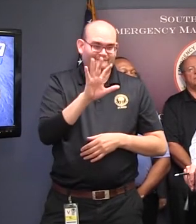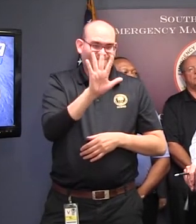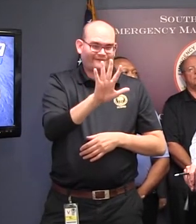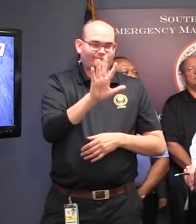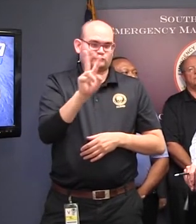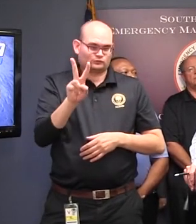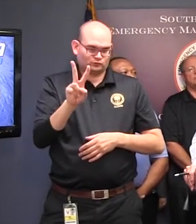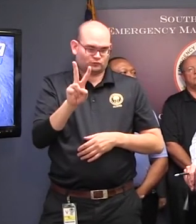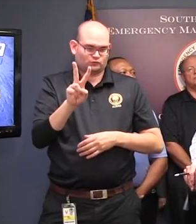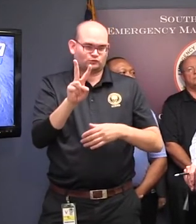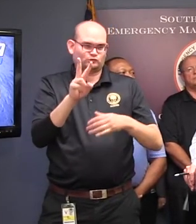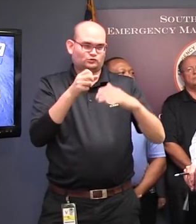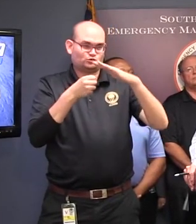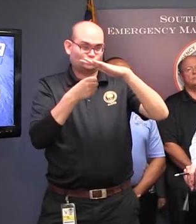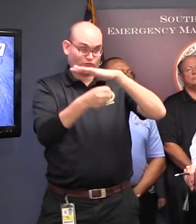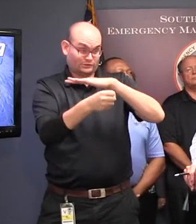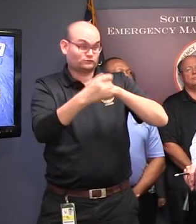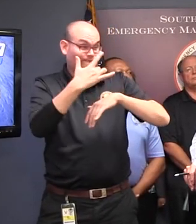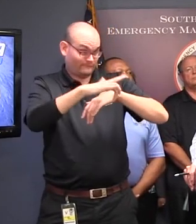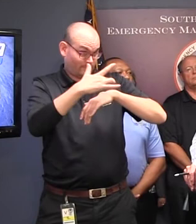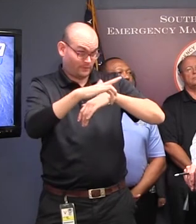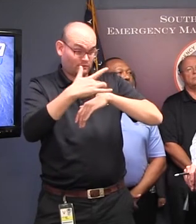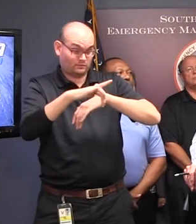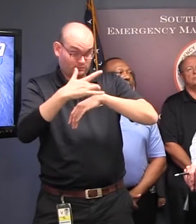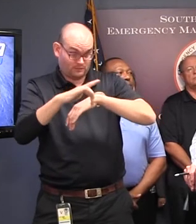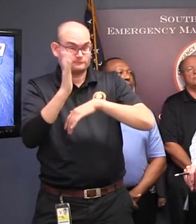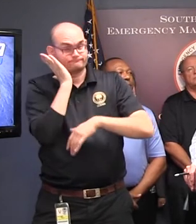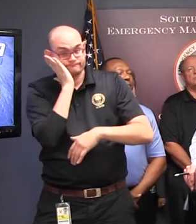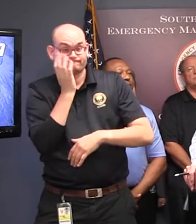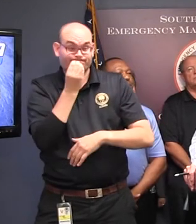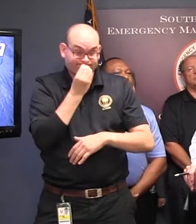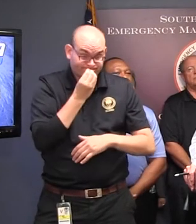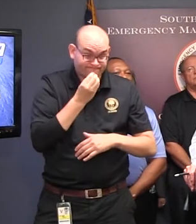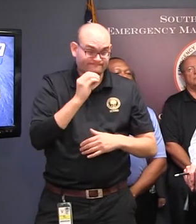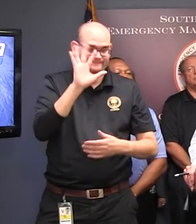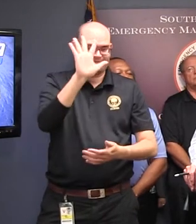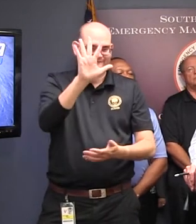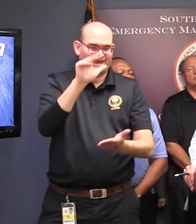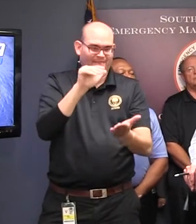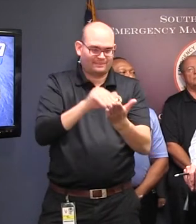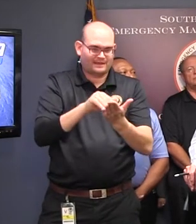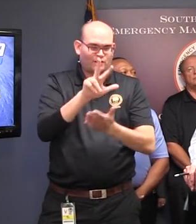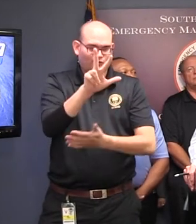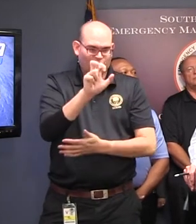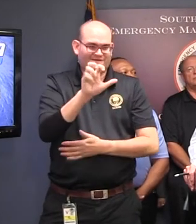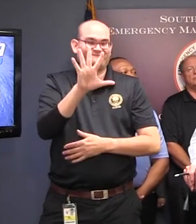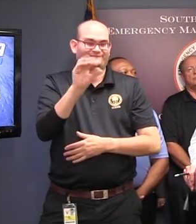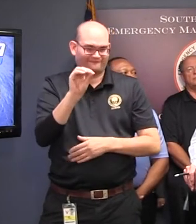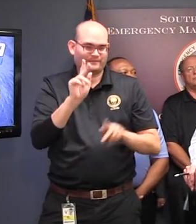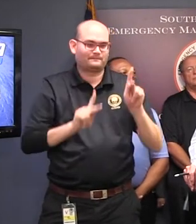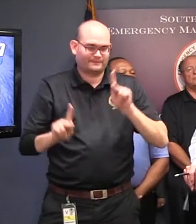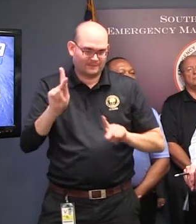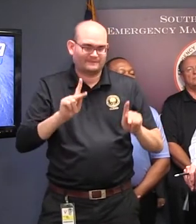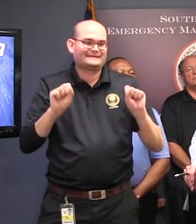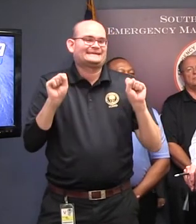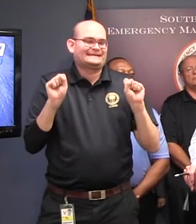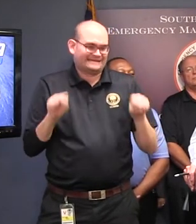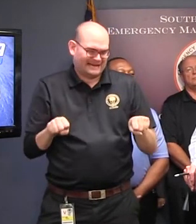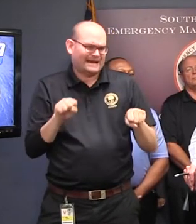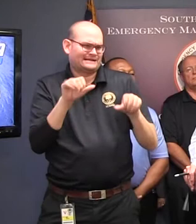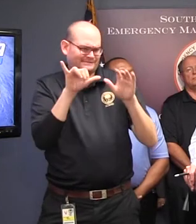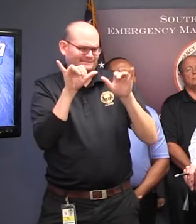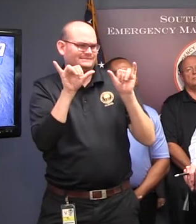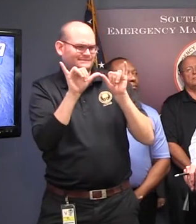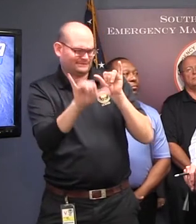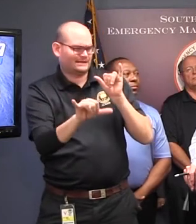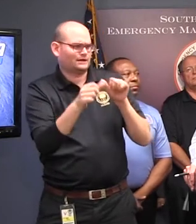are 45,350 capacity there for evacuees. We have